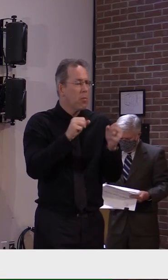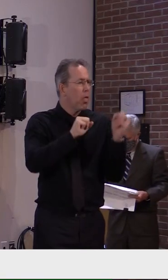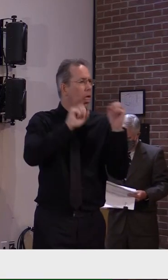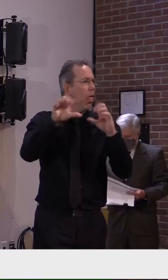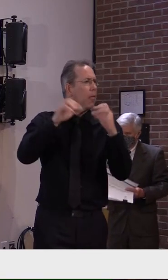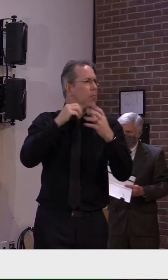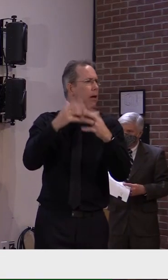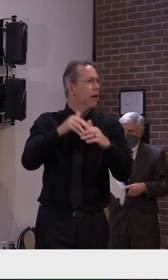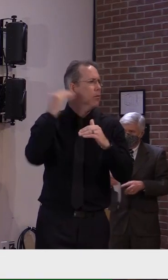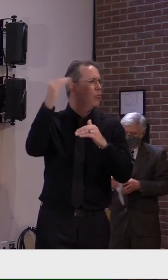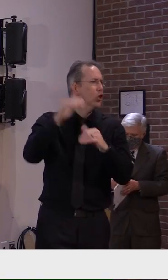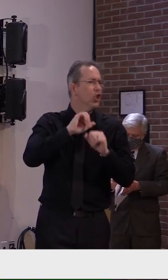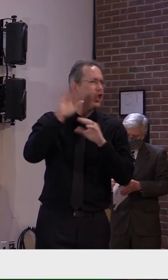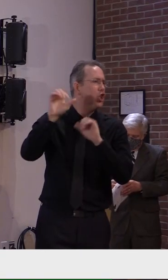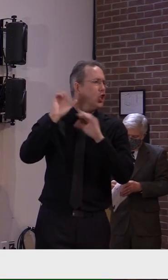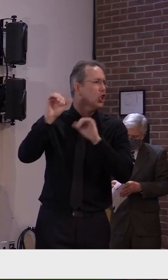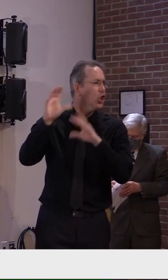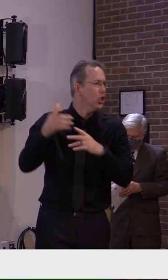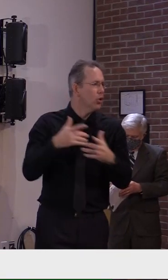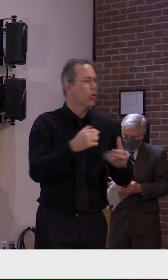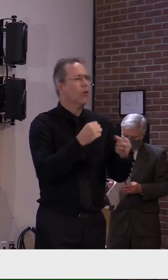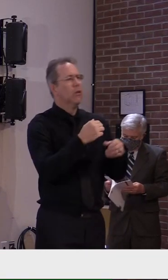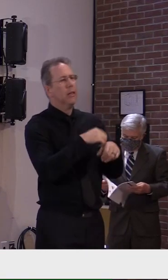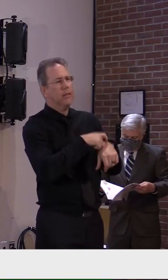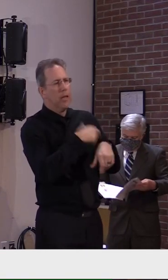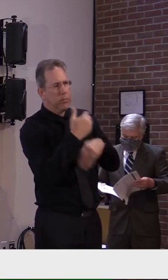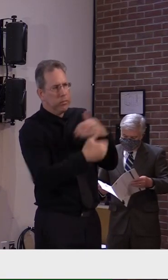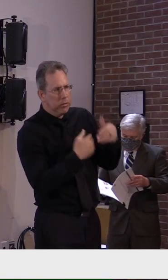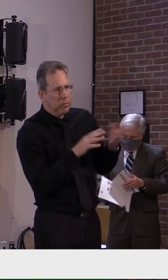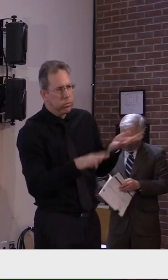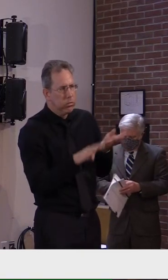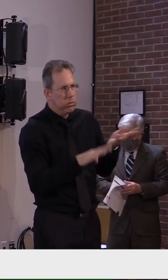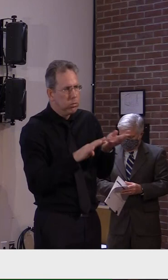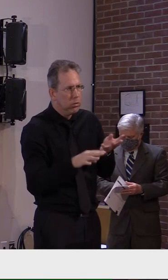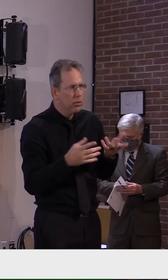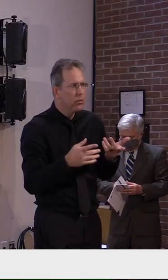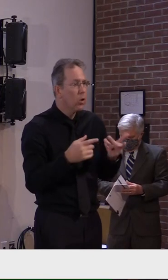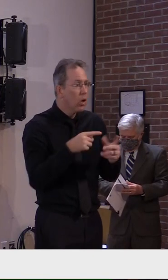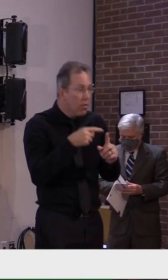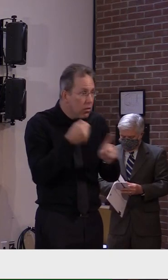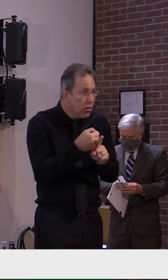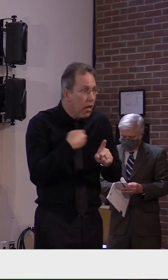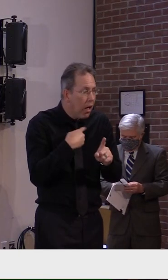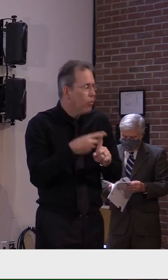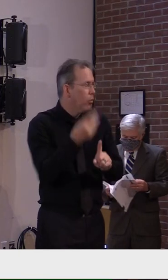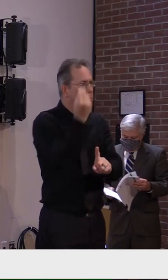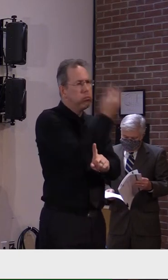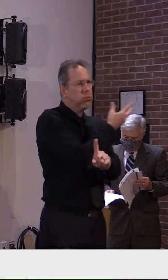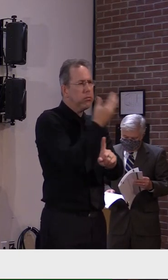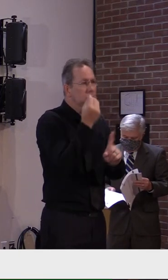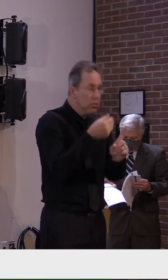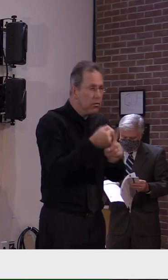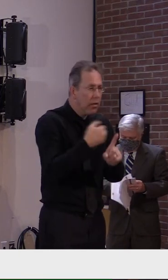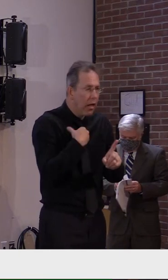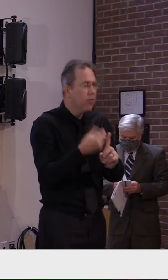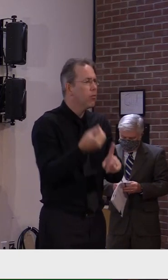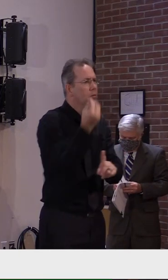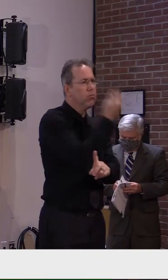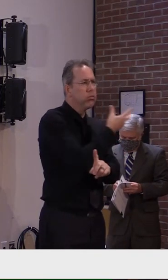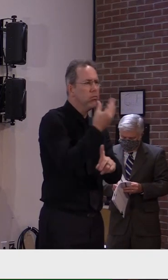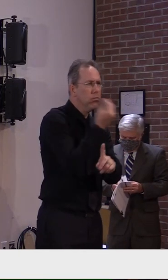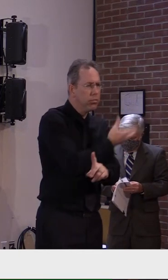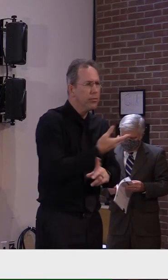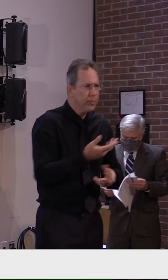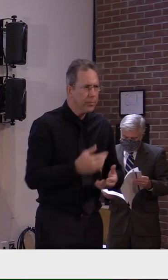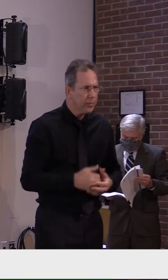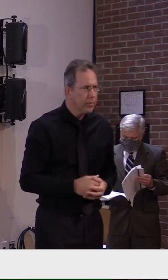that's what the cause of this is or not. I also want to make sure that the parent